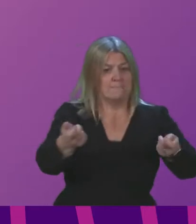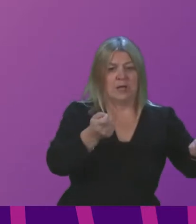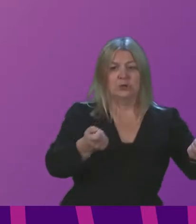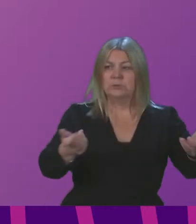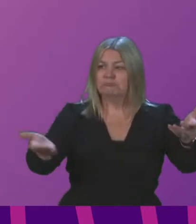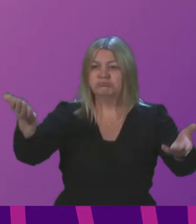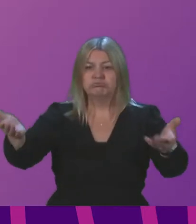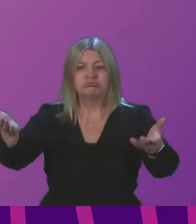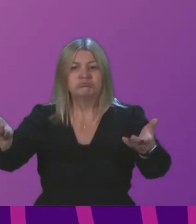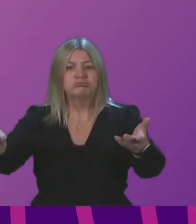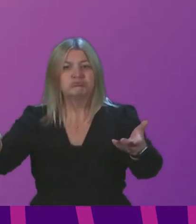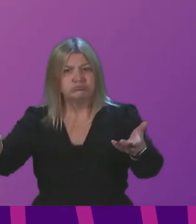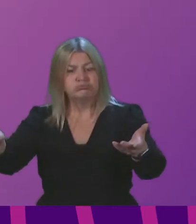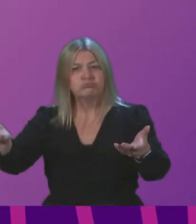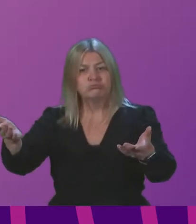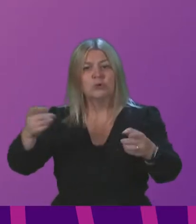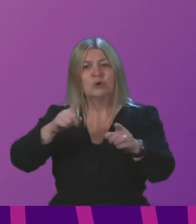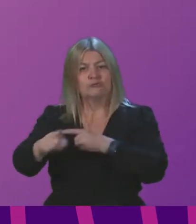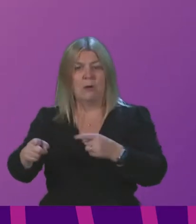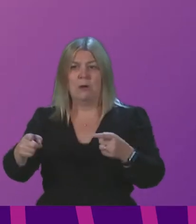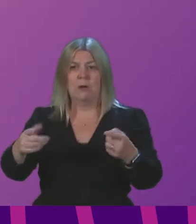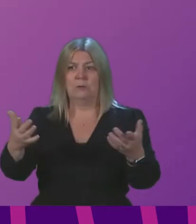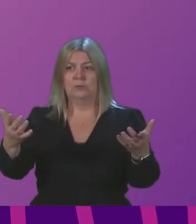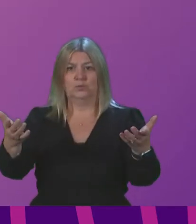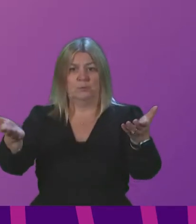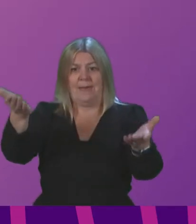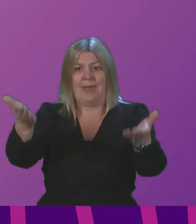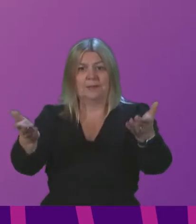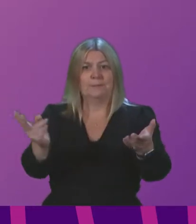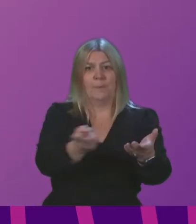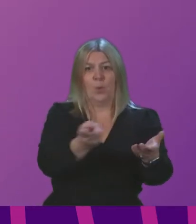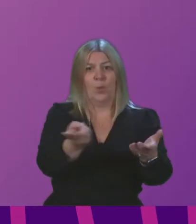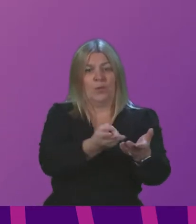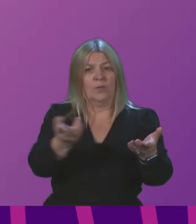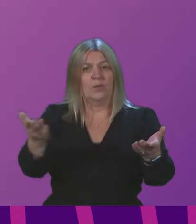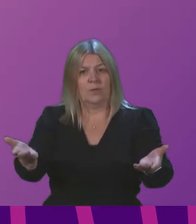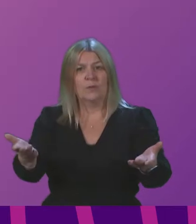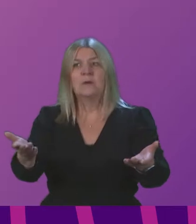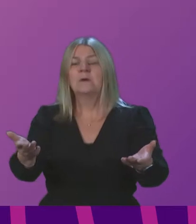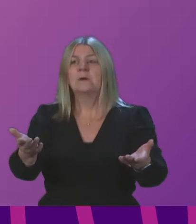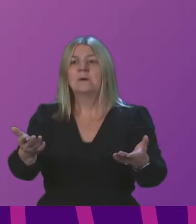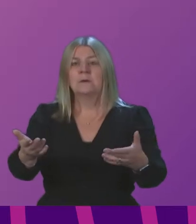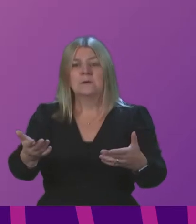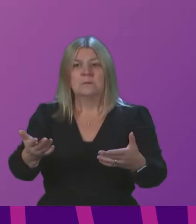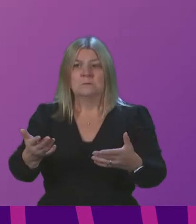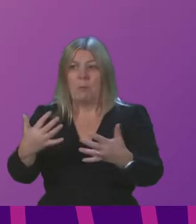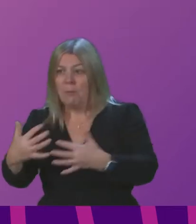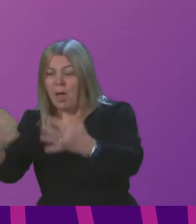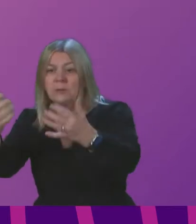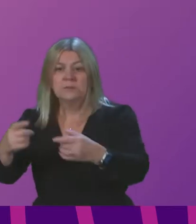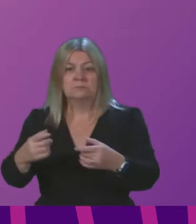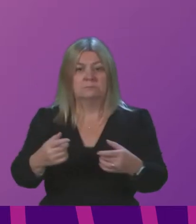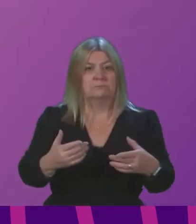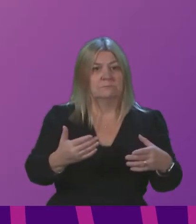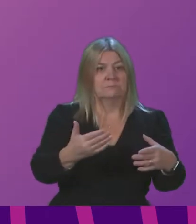idea of trying to balance these two competing topics both in this parliament and the functions of government a question I